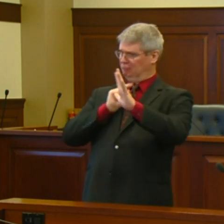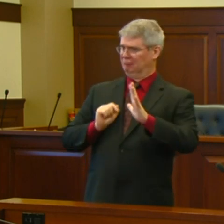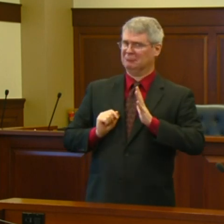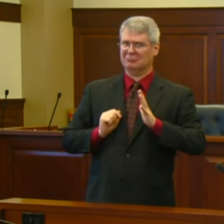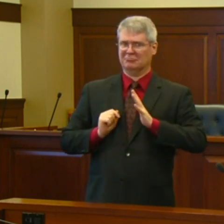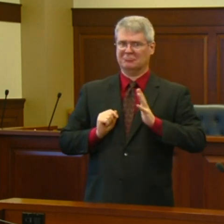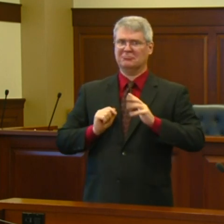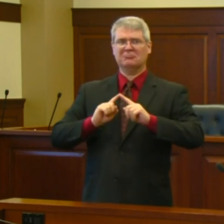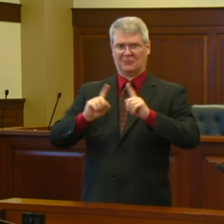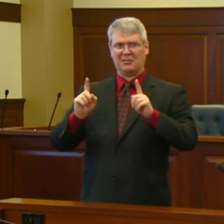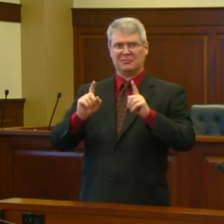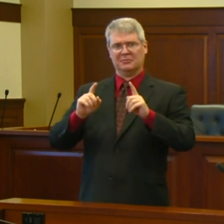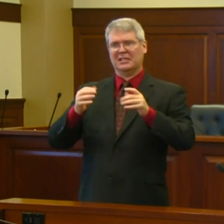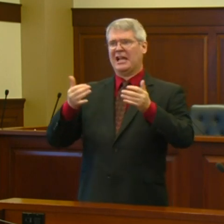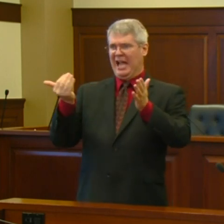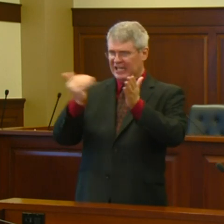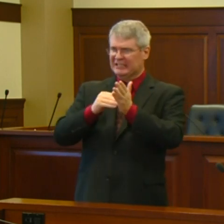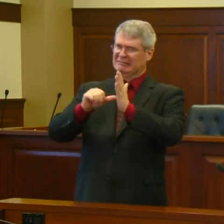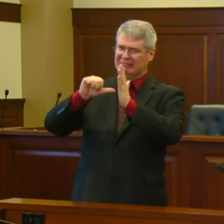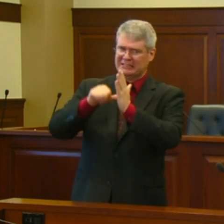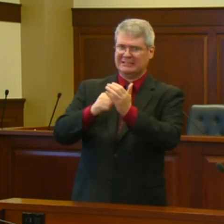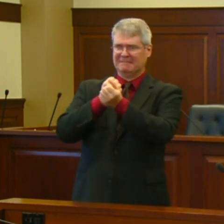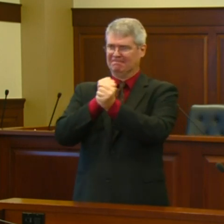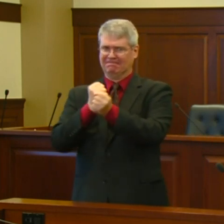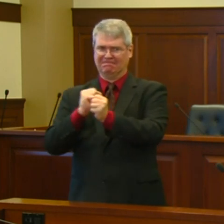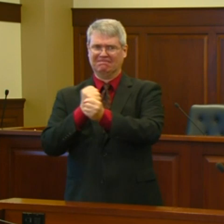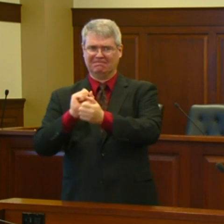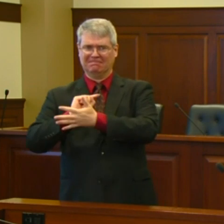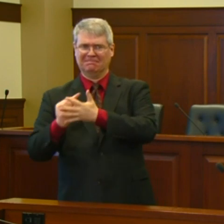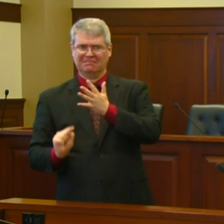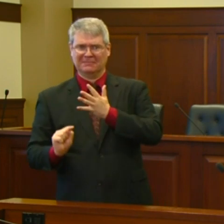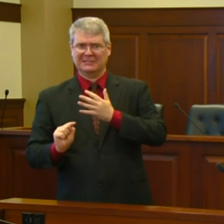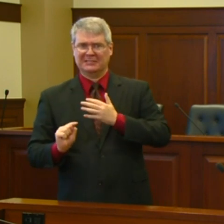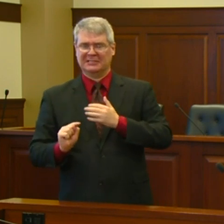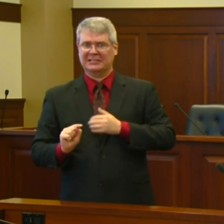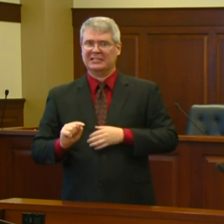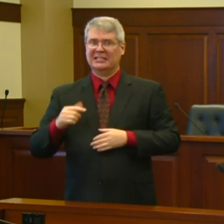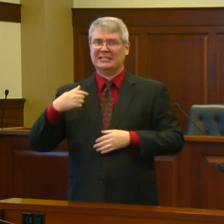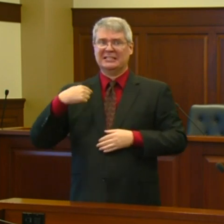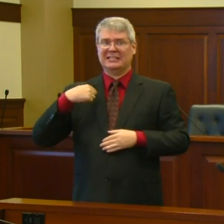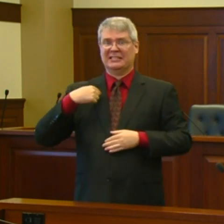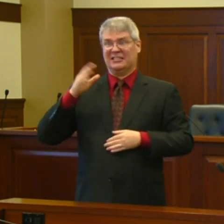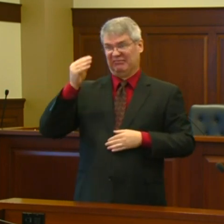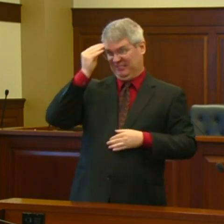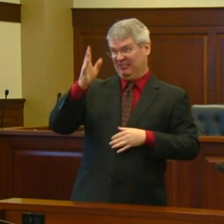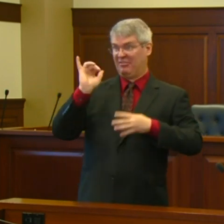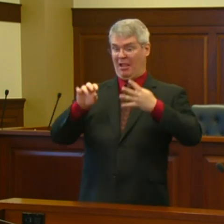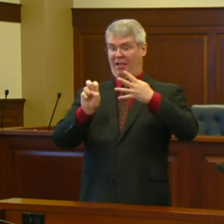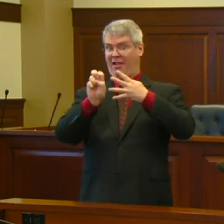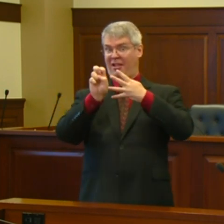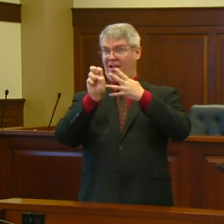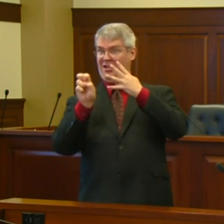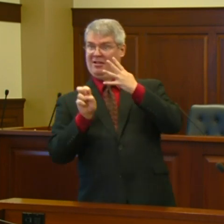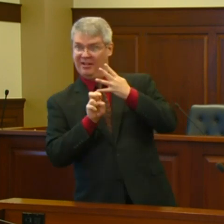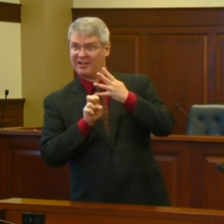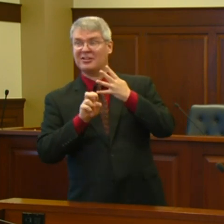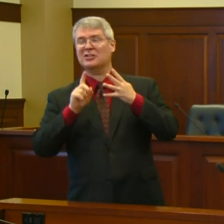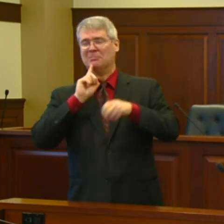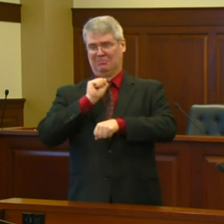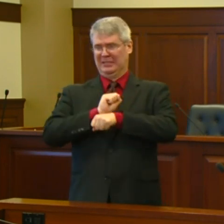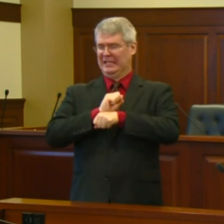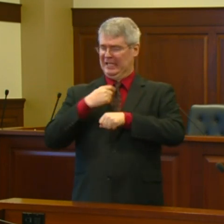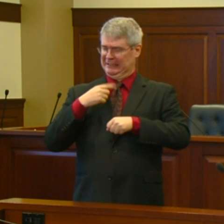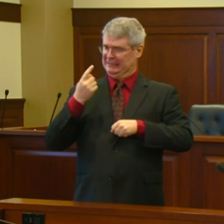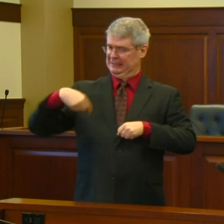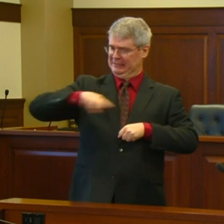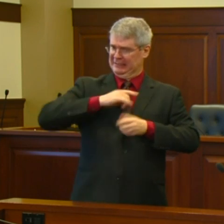We almost did not make it to stage four this week. Despite our incredible progress, there are